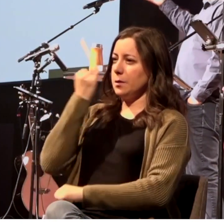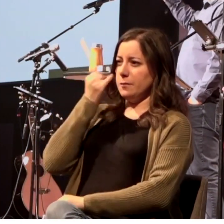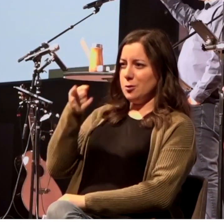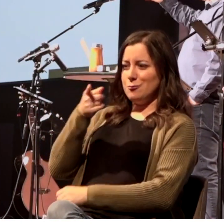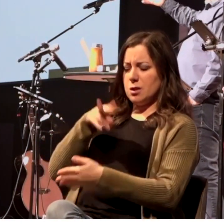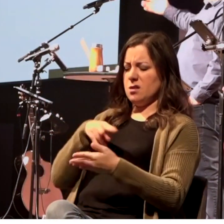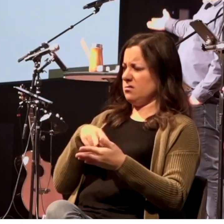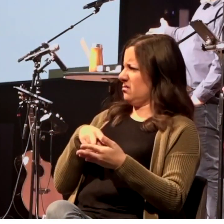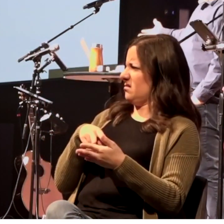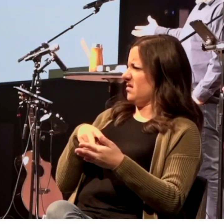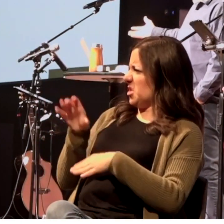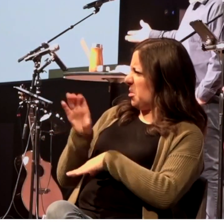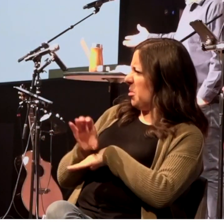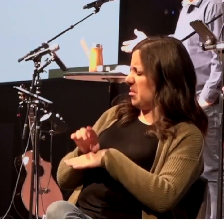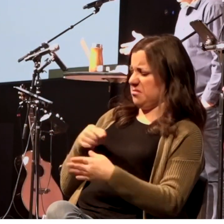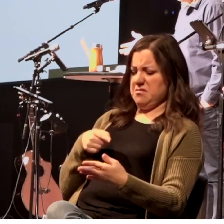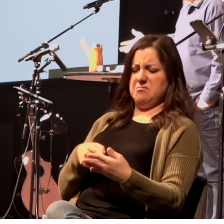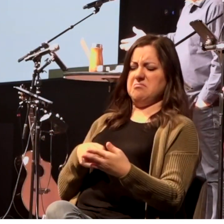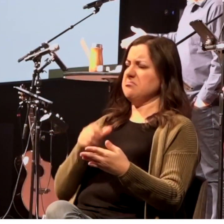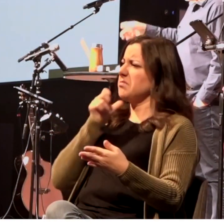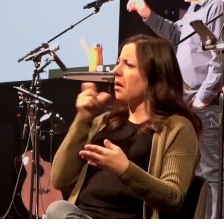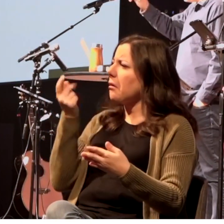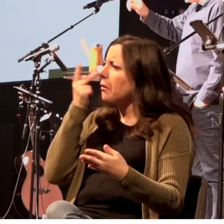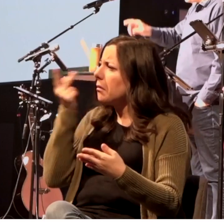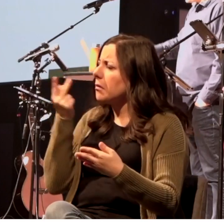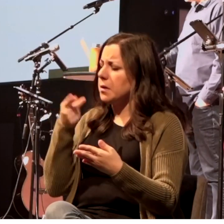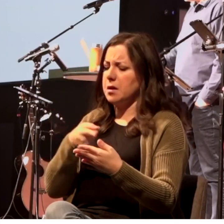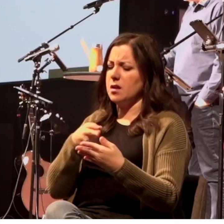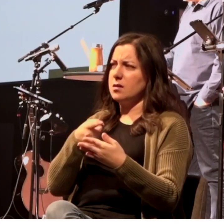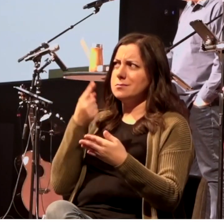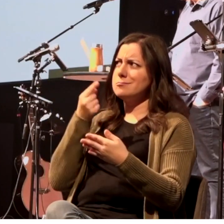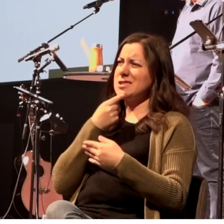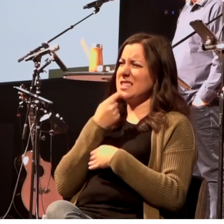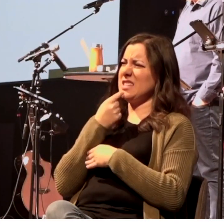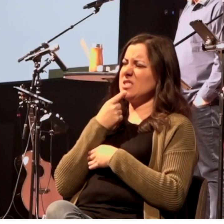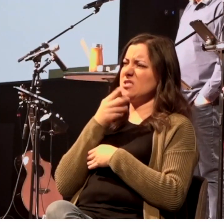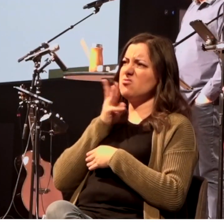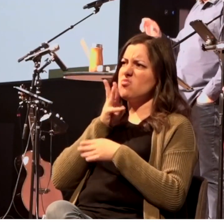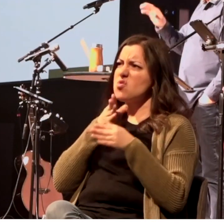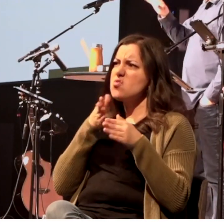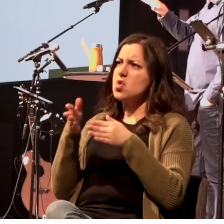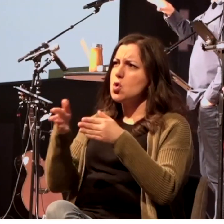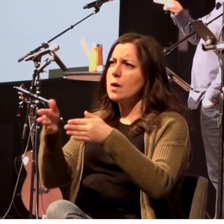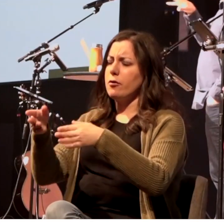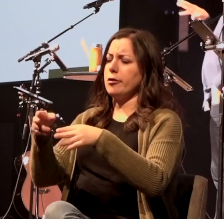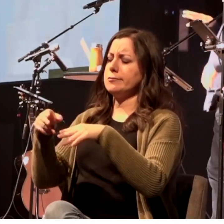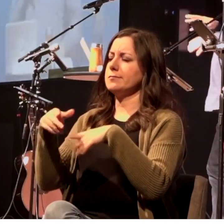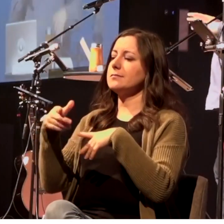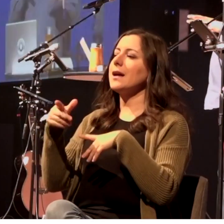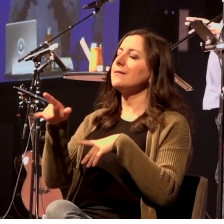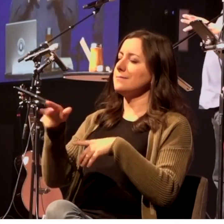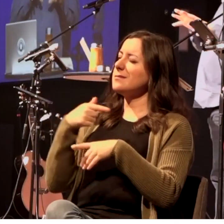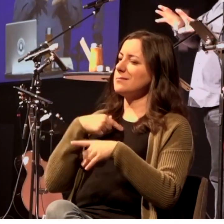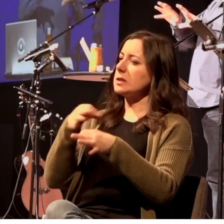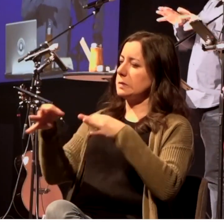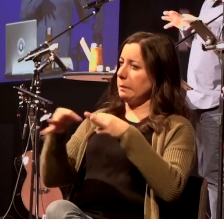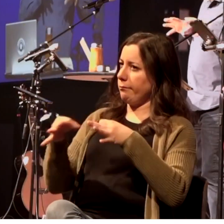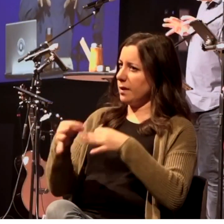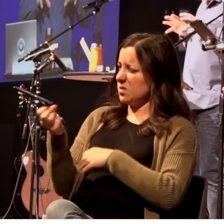going to the riverside. Yeah, we'll unpack that in a half second here. But listen, understand God's custom, not only